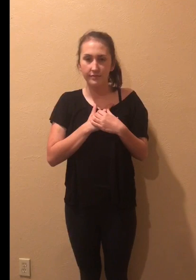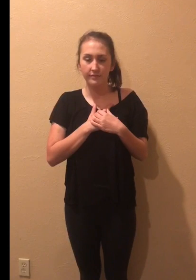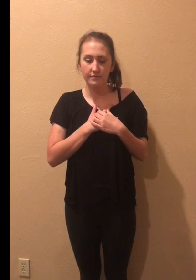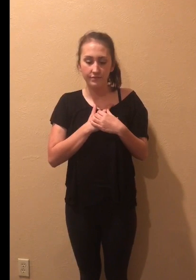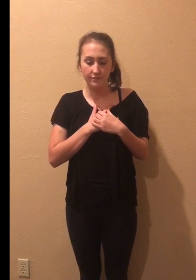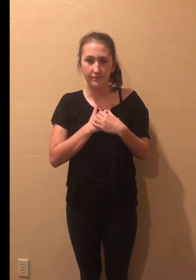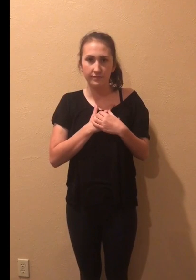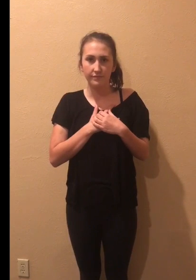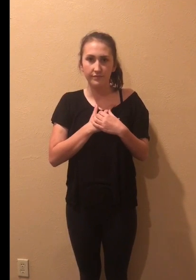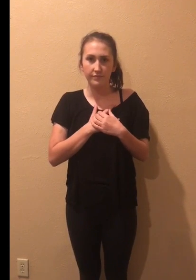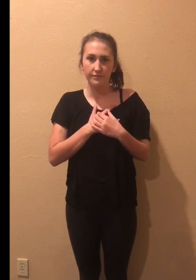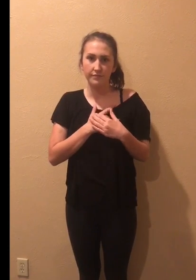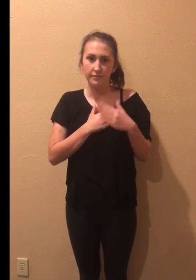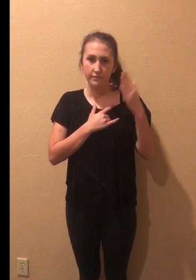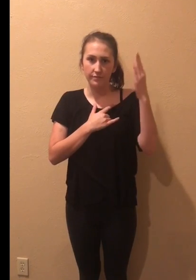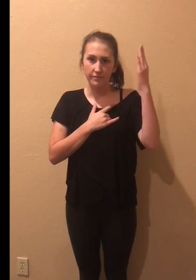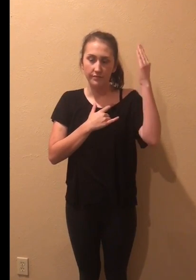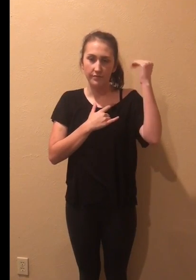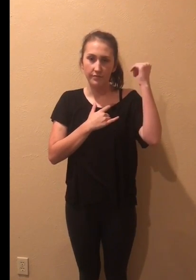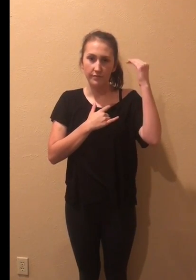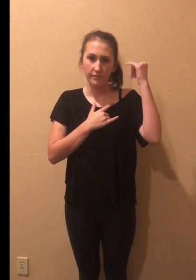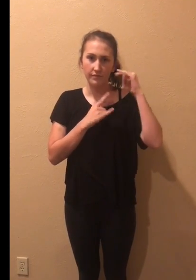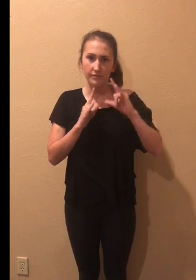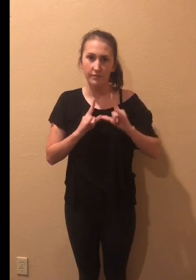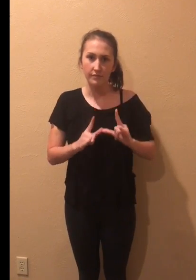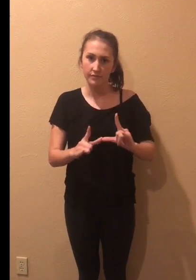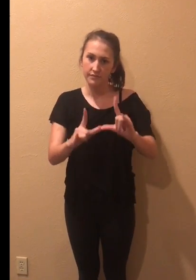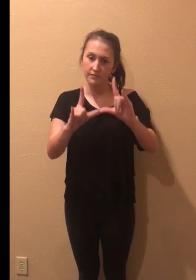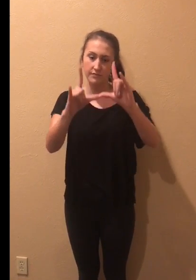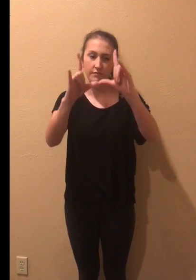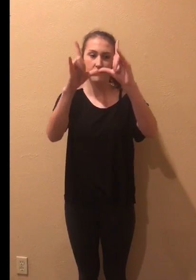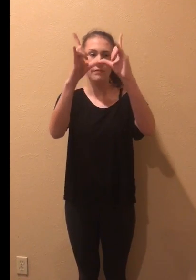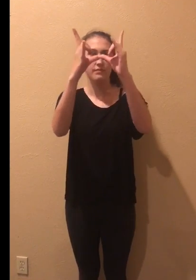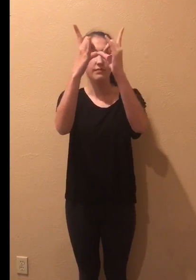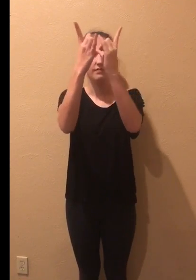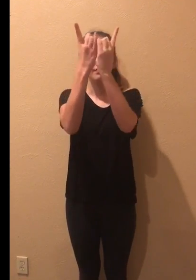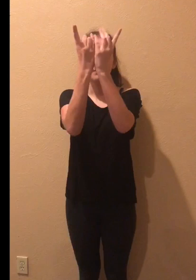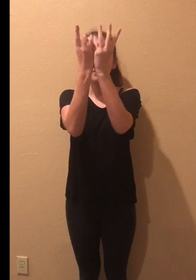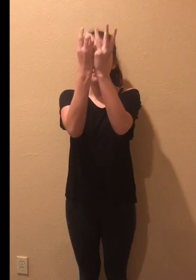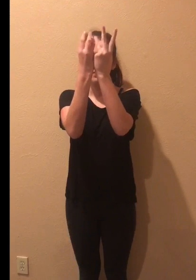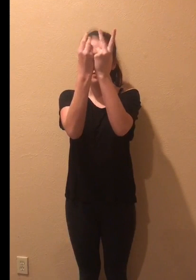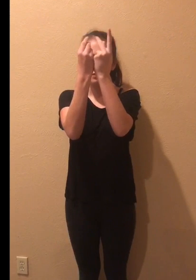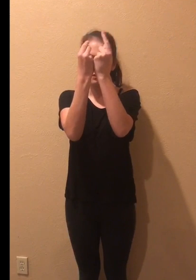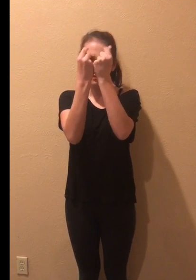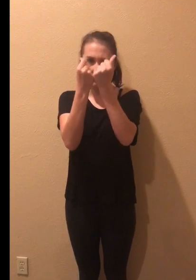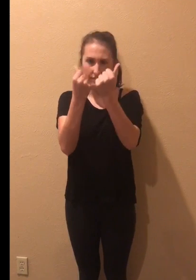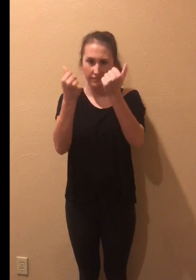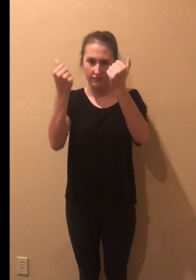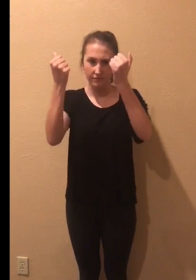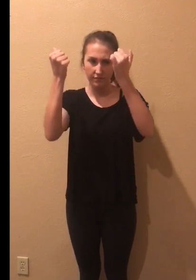I hope that you burn